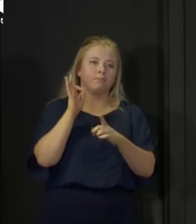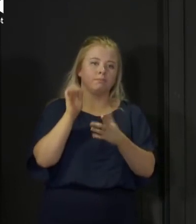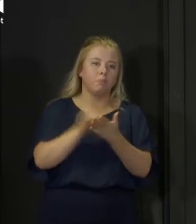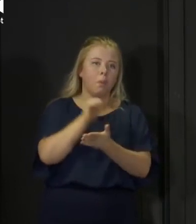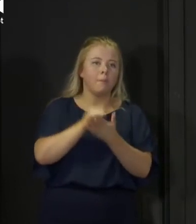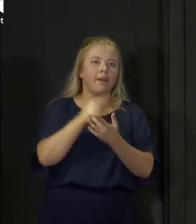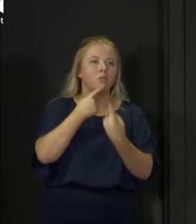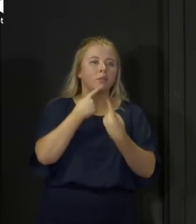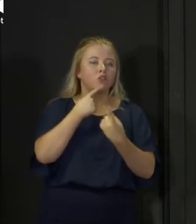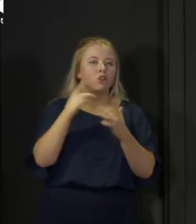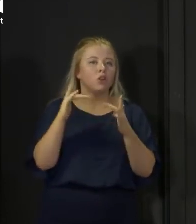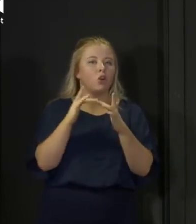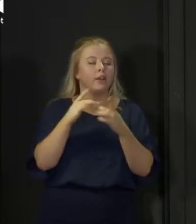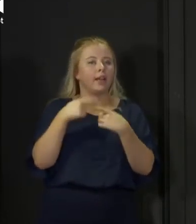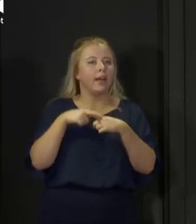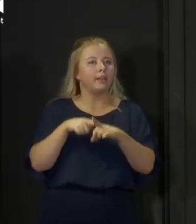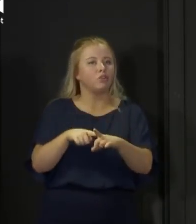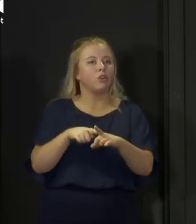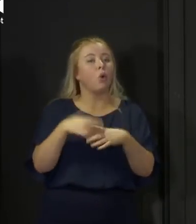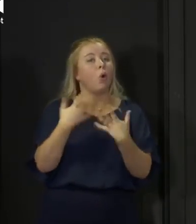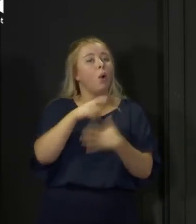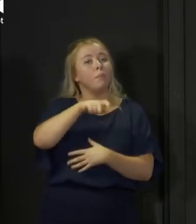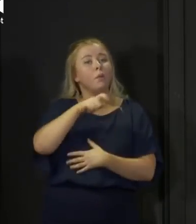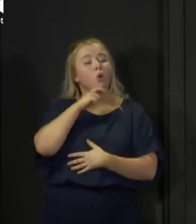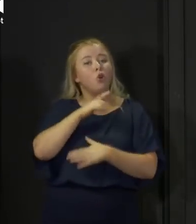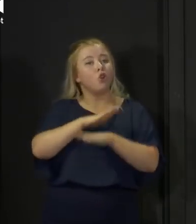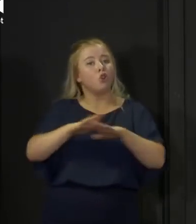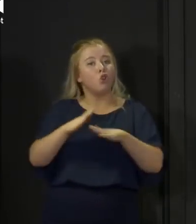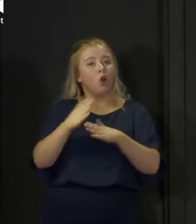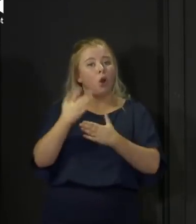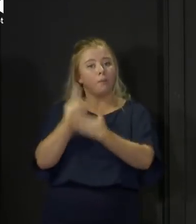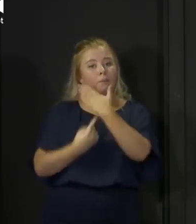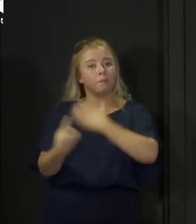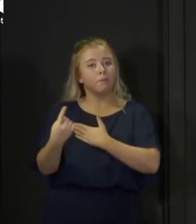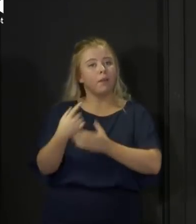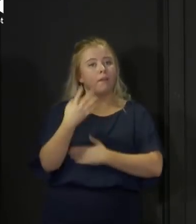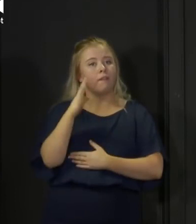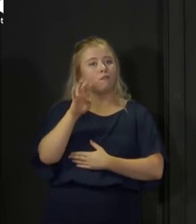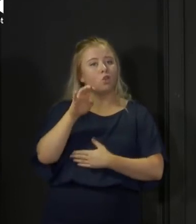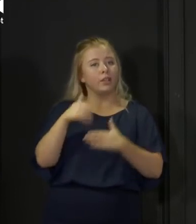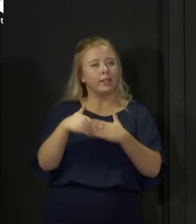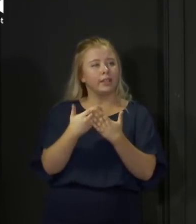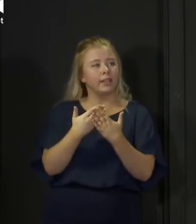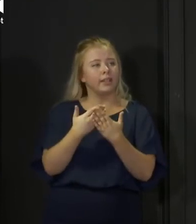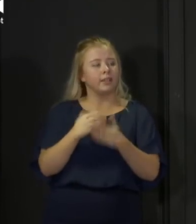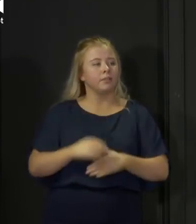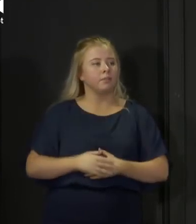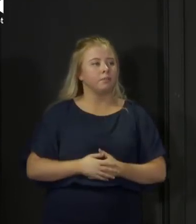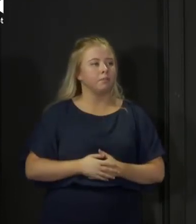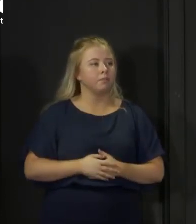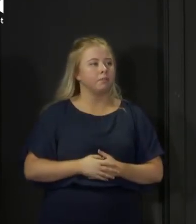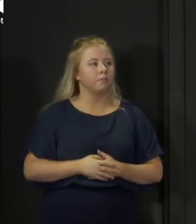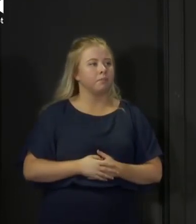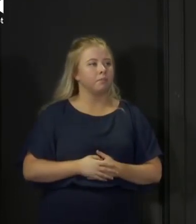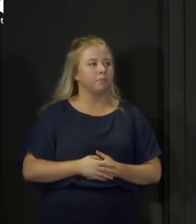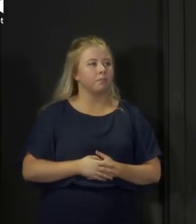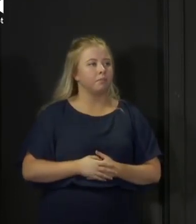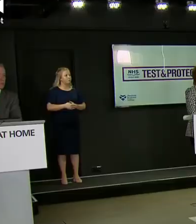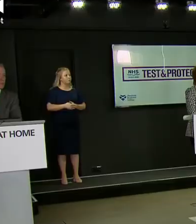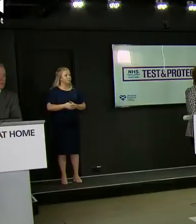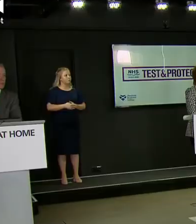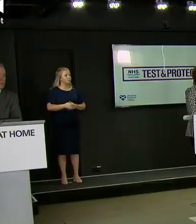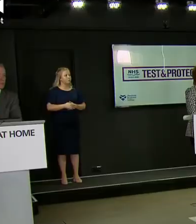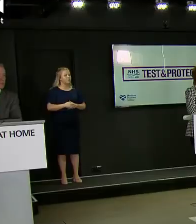or for those who break their 14-day isolation? How much will these be if so and are